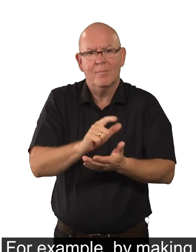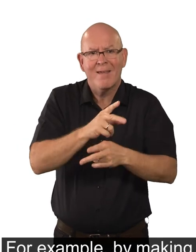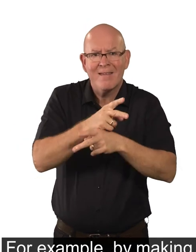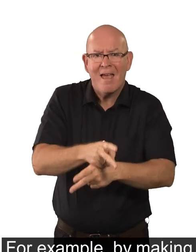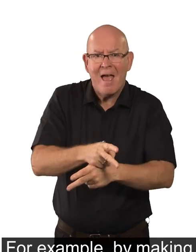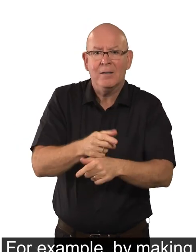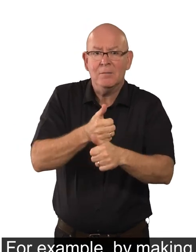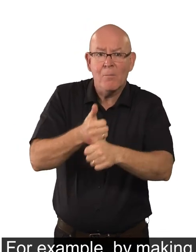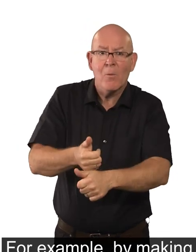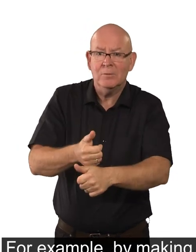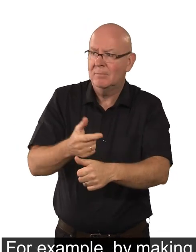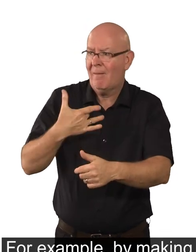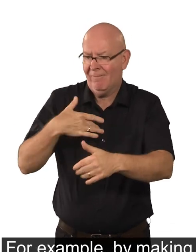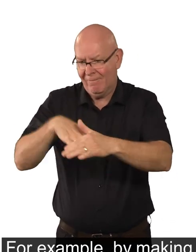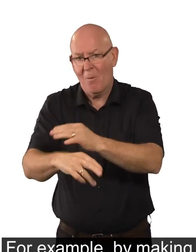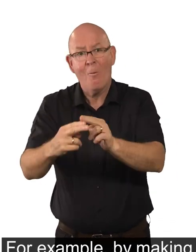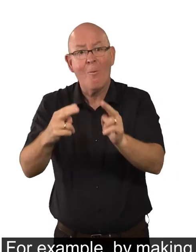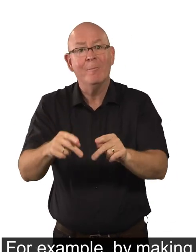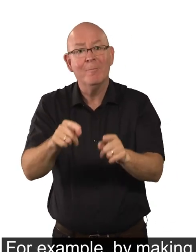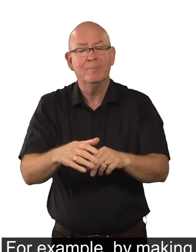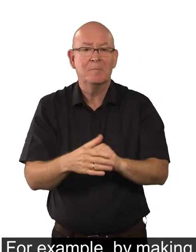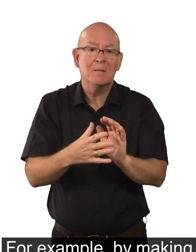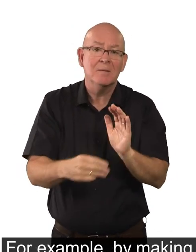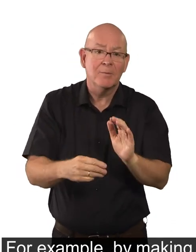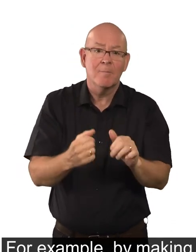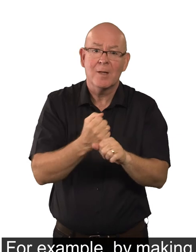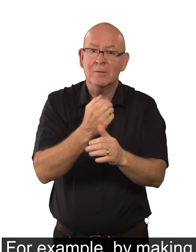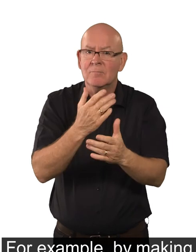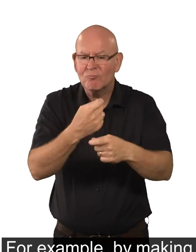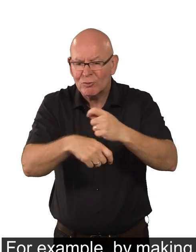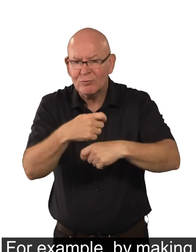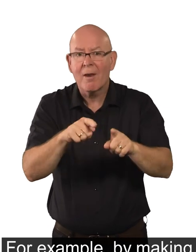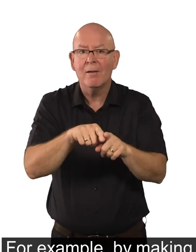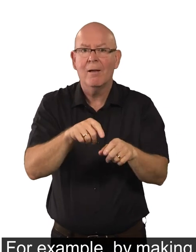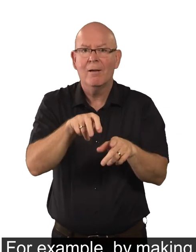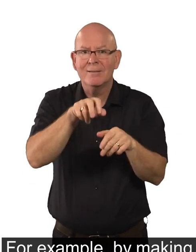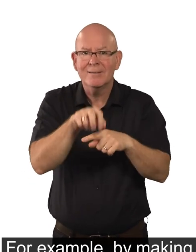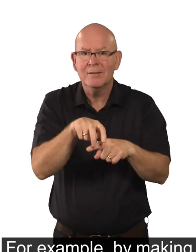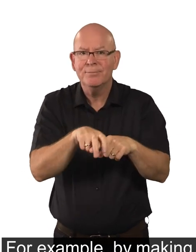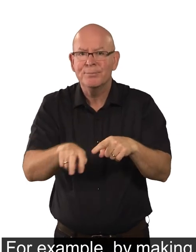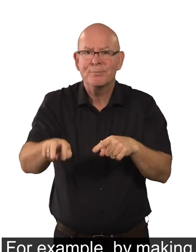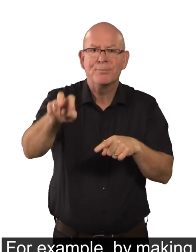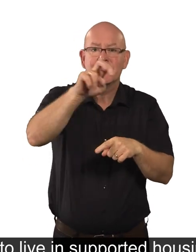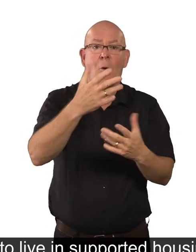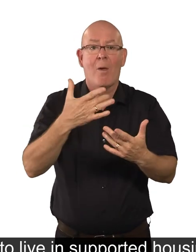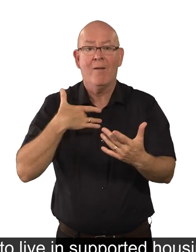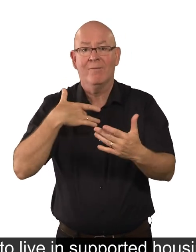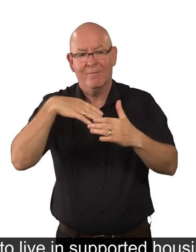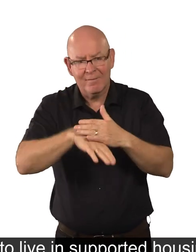home. For example, by making changes such as a stair lift or